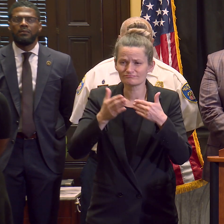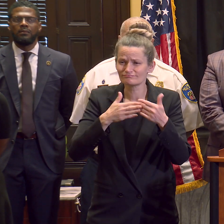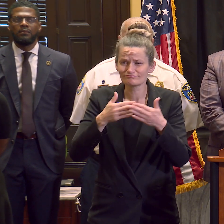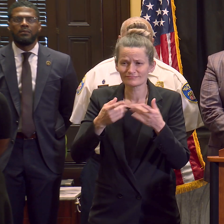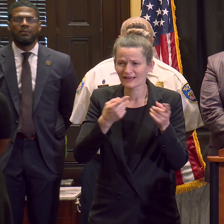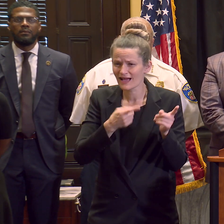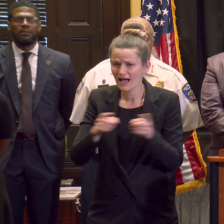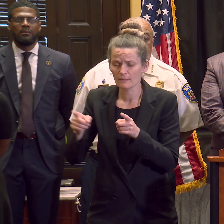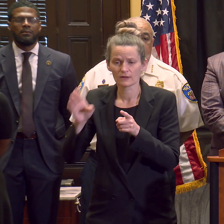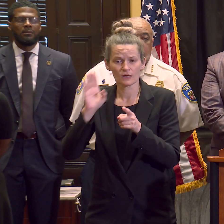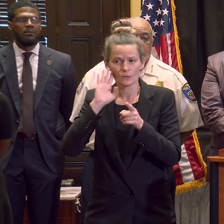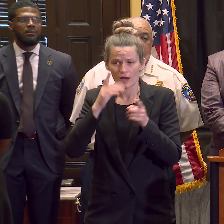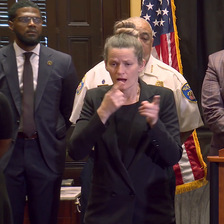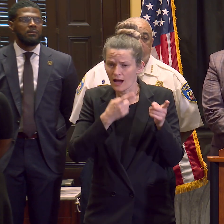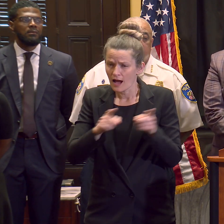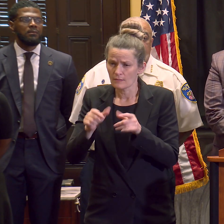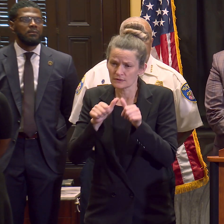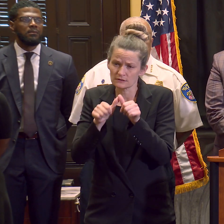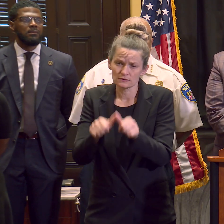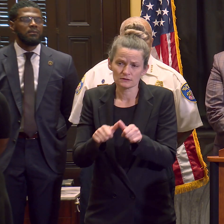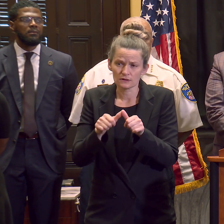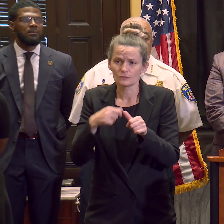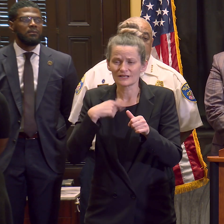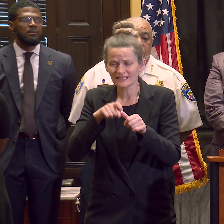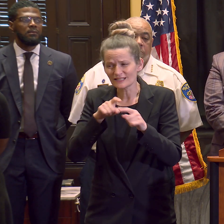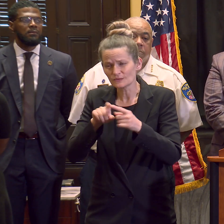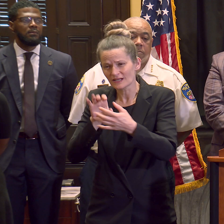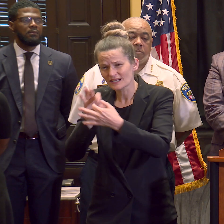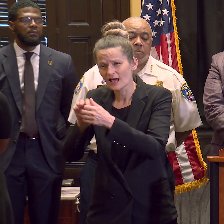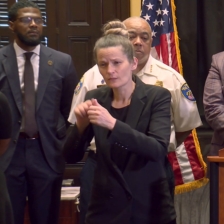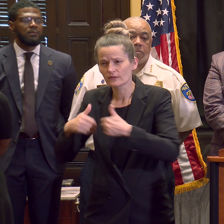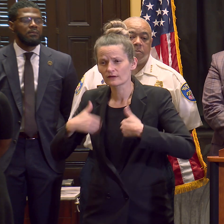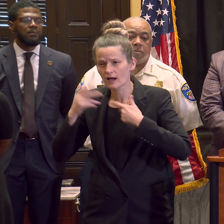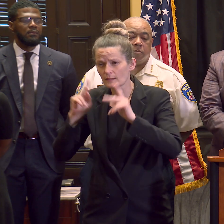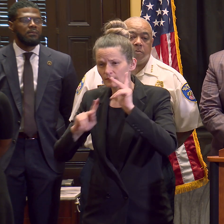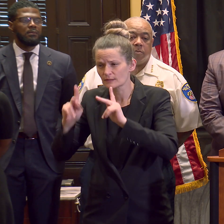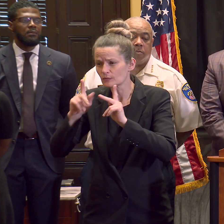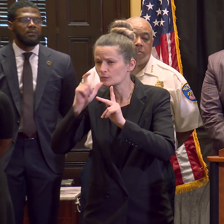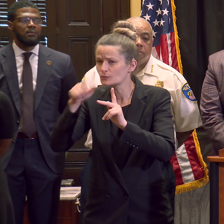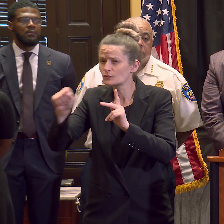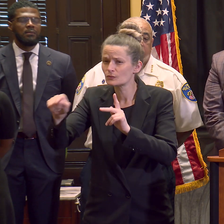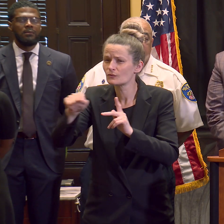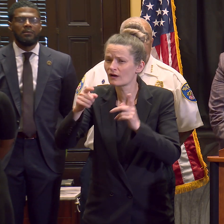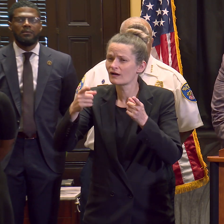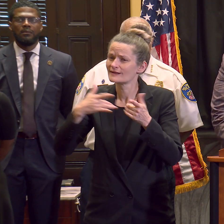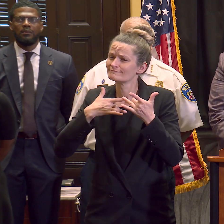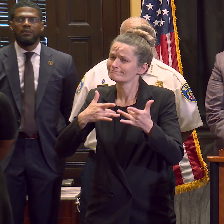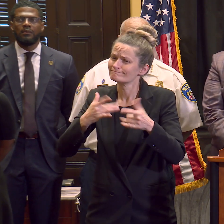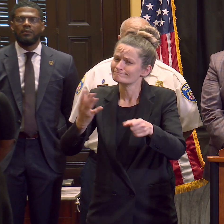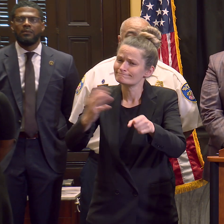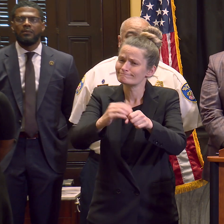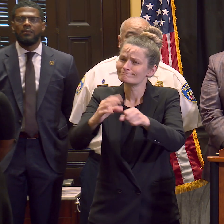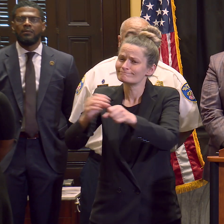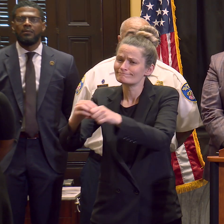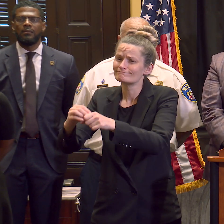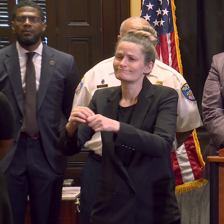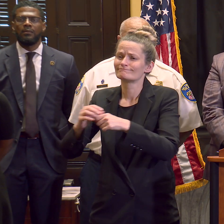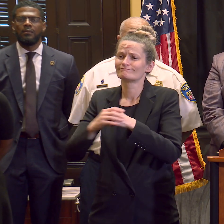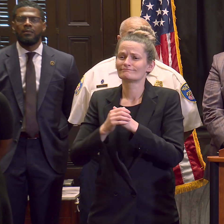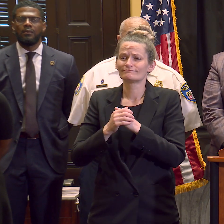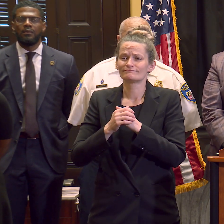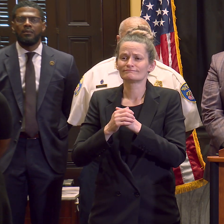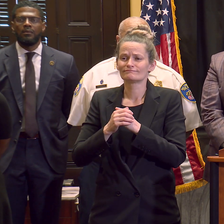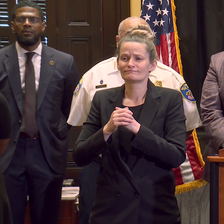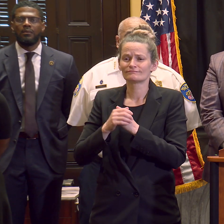opportunity. Today, we have an event at the Reginald F. Lewis Museum where we are working to provide other opportunities